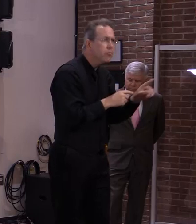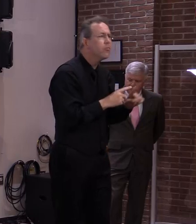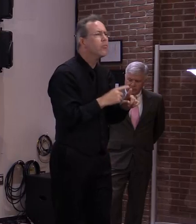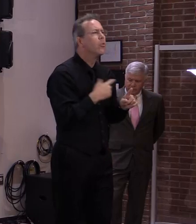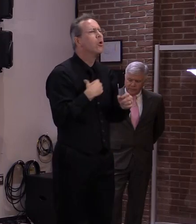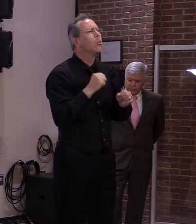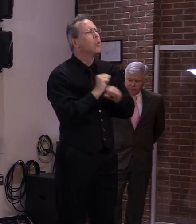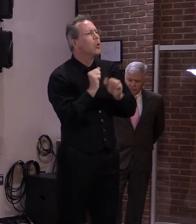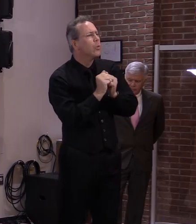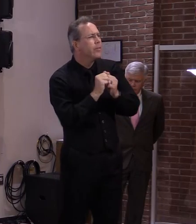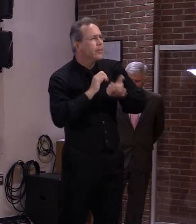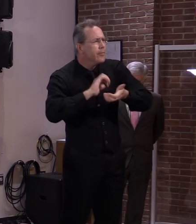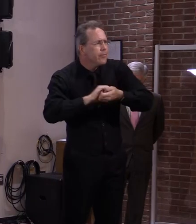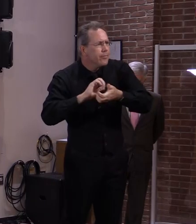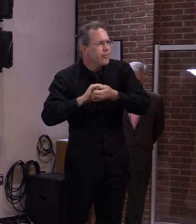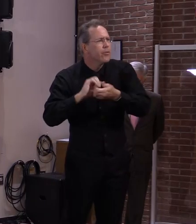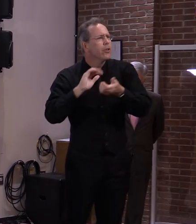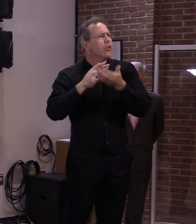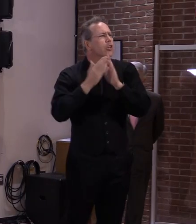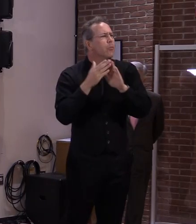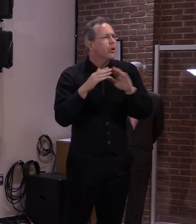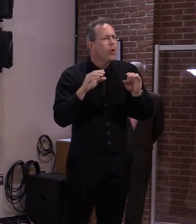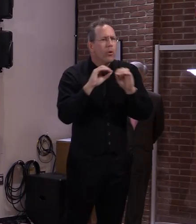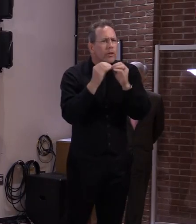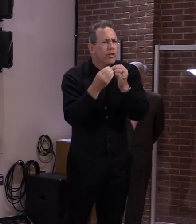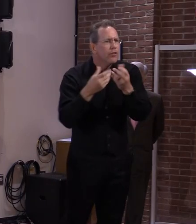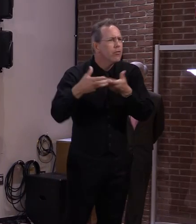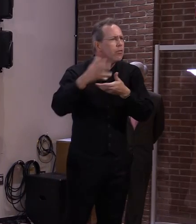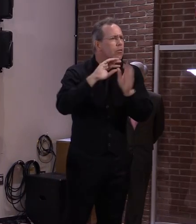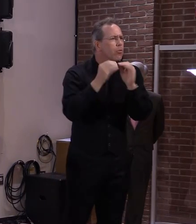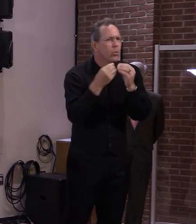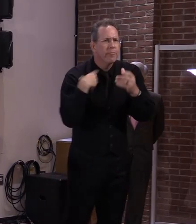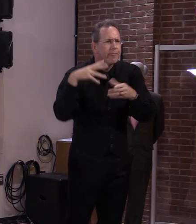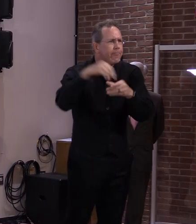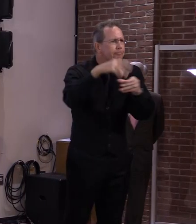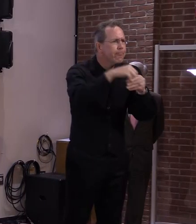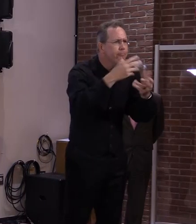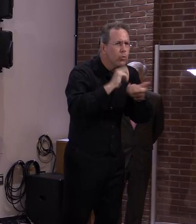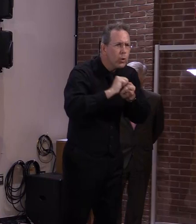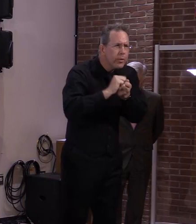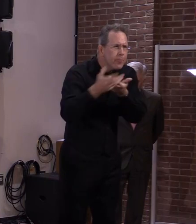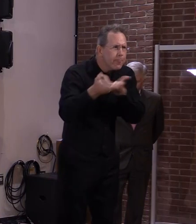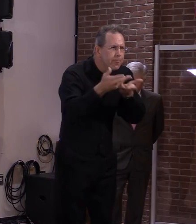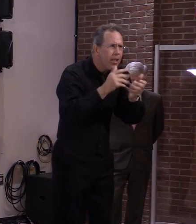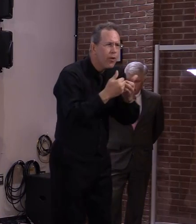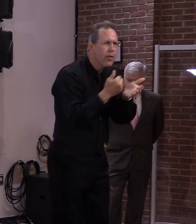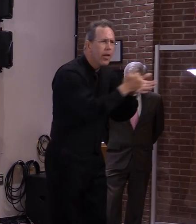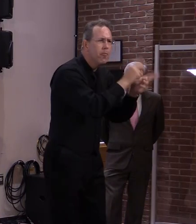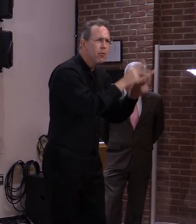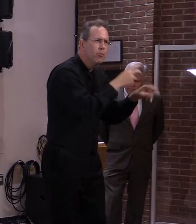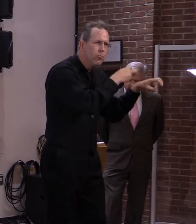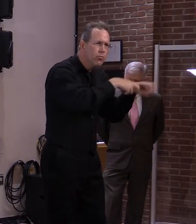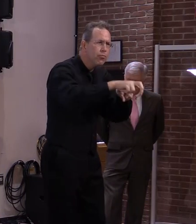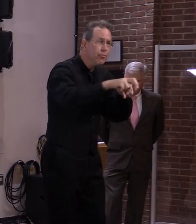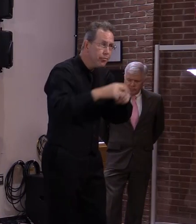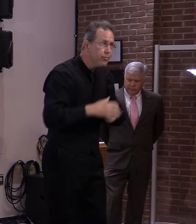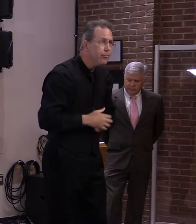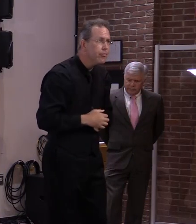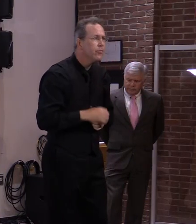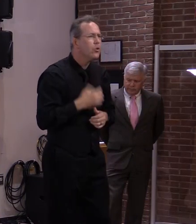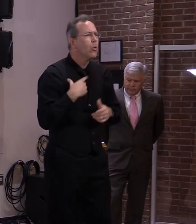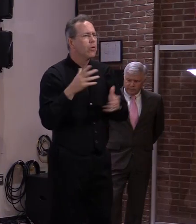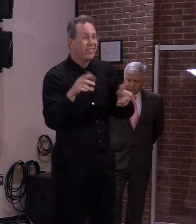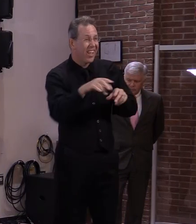eligible receive the payment. We'll also be offering to those households that are interested some financial literacy training